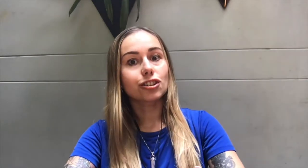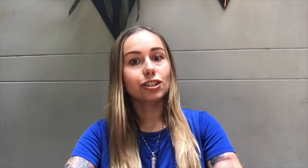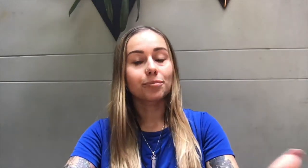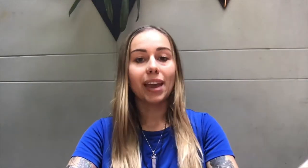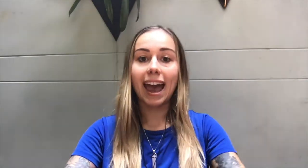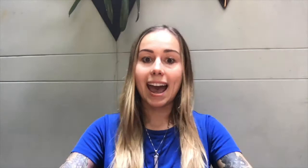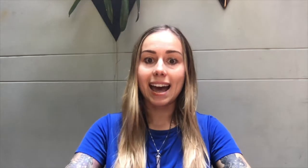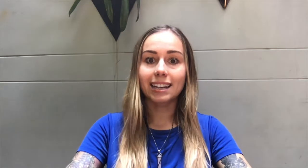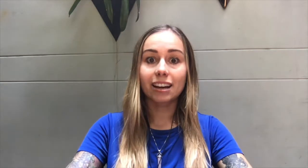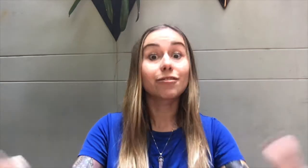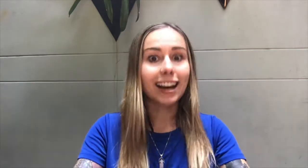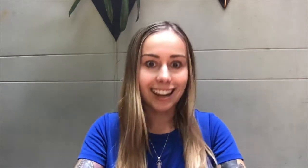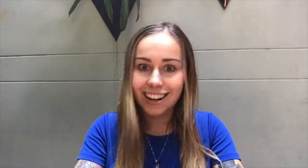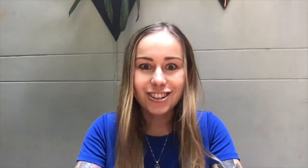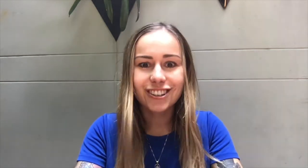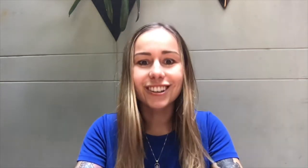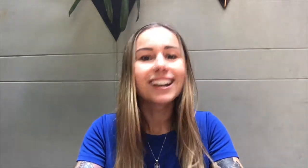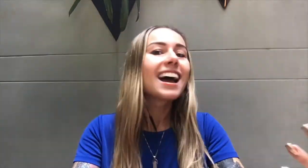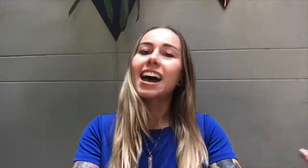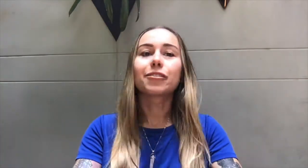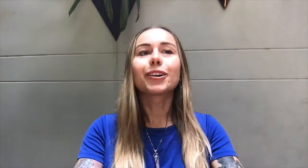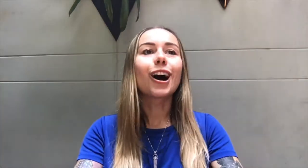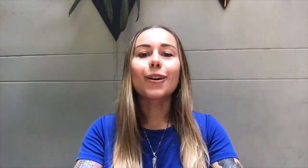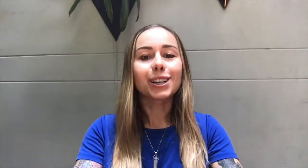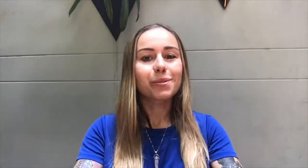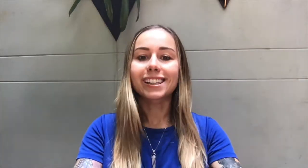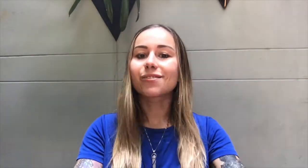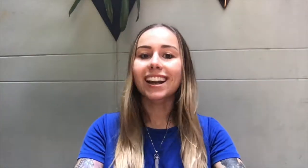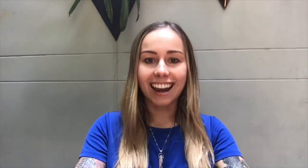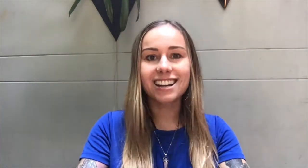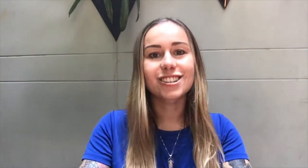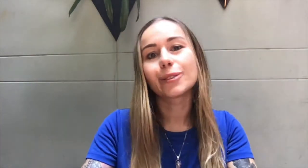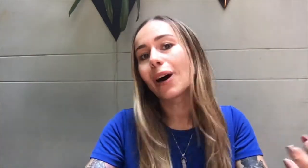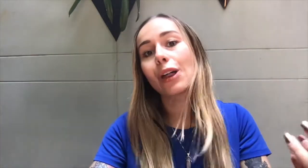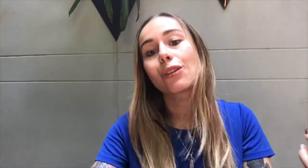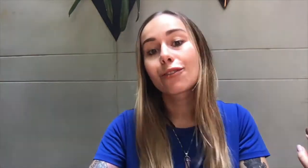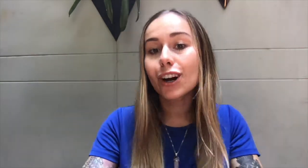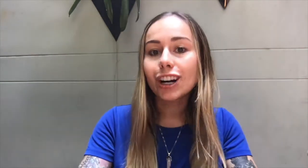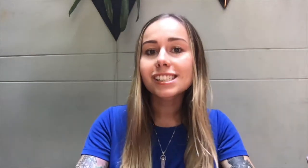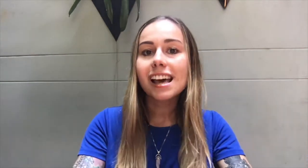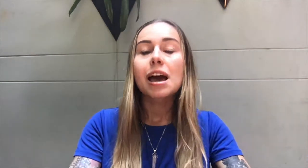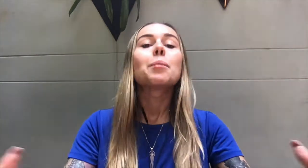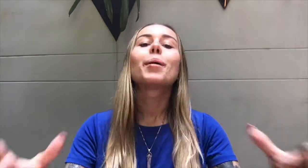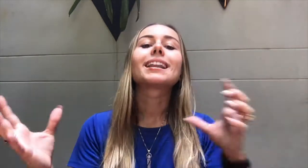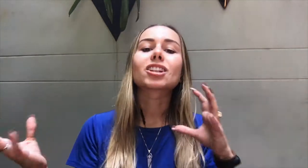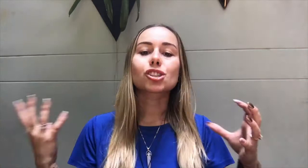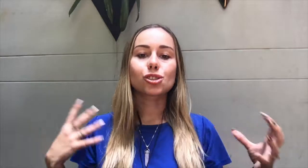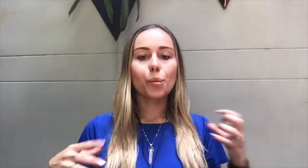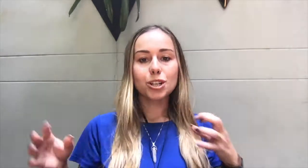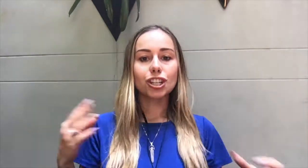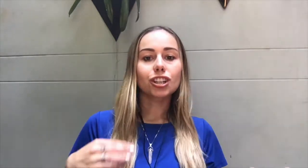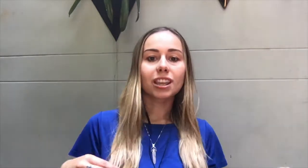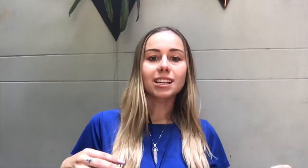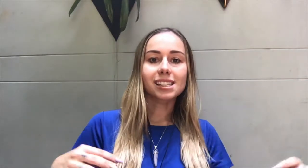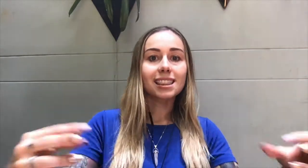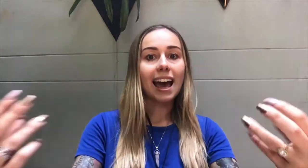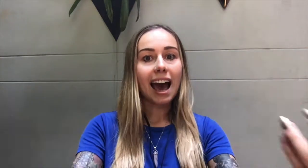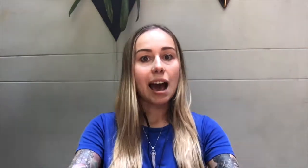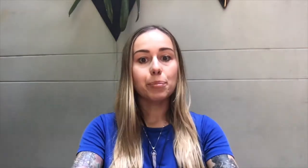and financial. Everyone always wants financial wealth first, but there's so much other things that happen